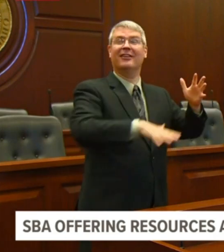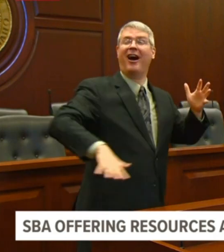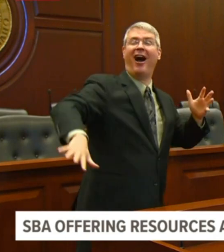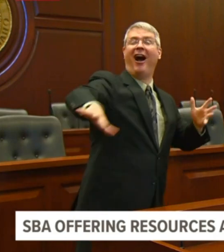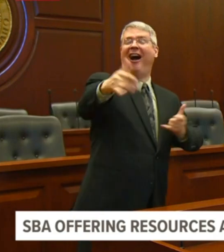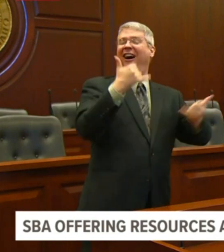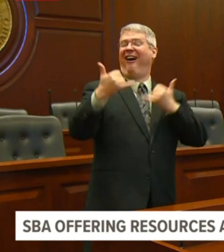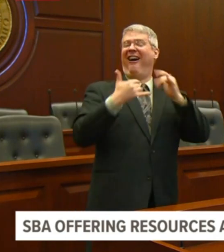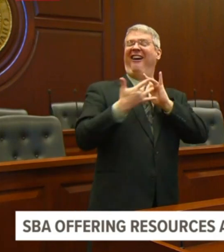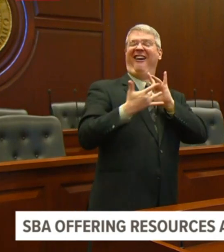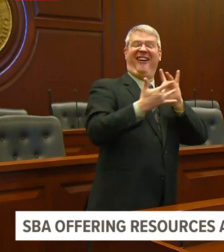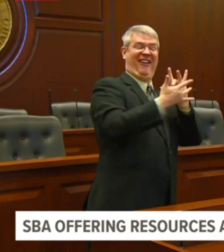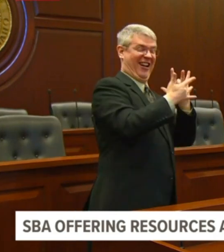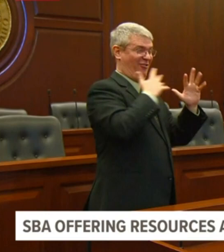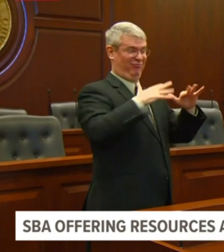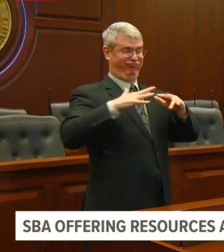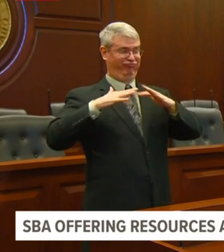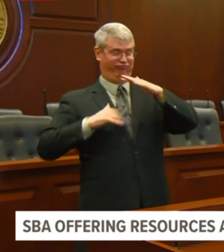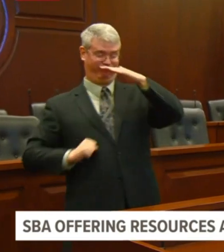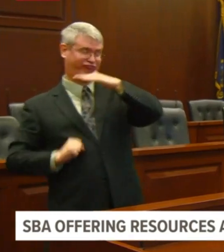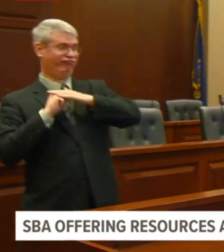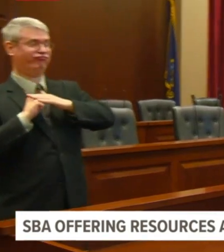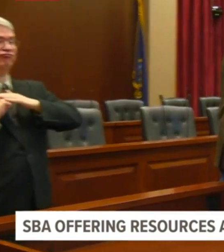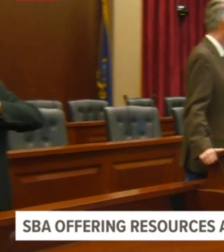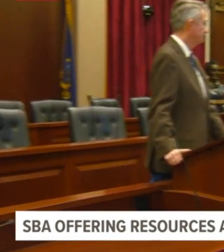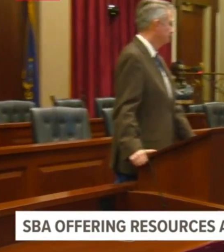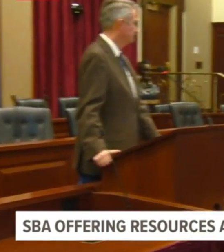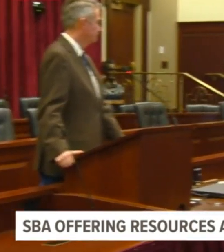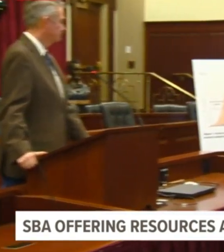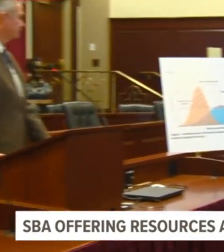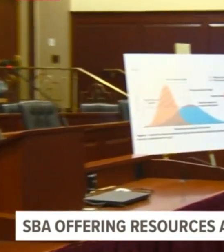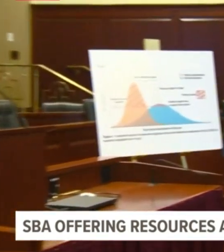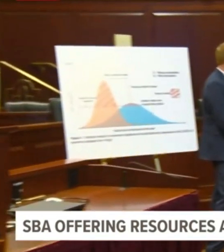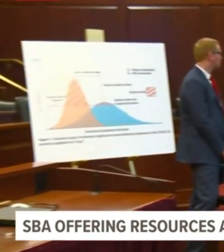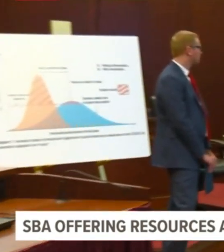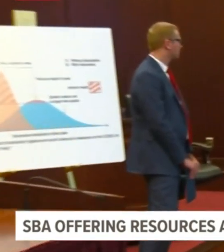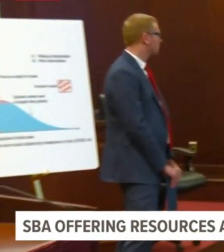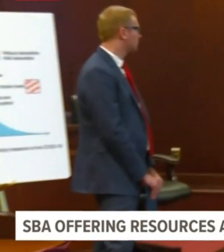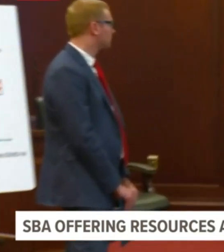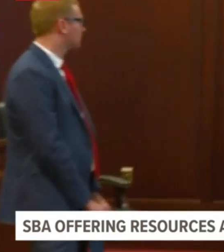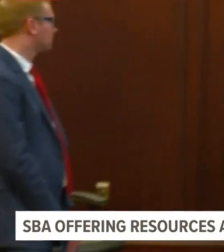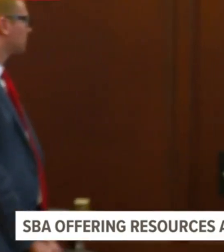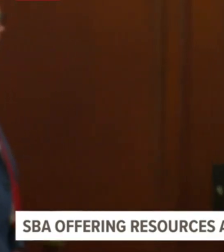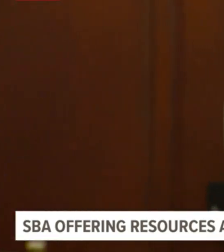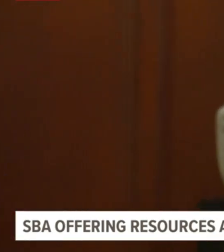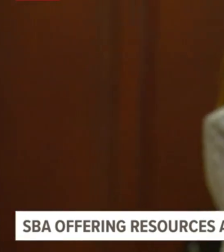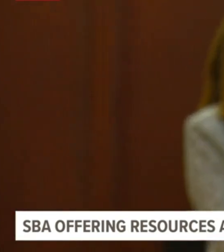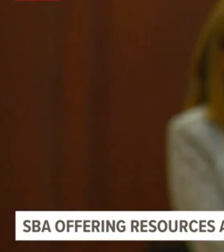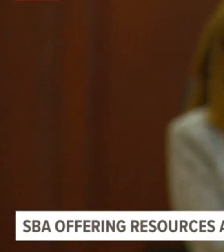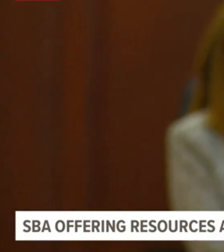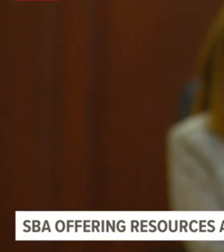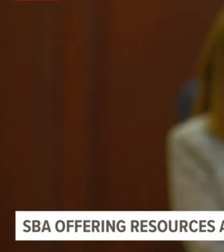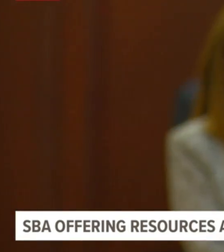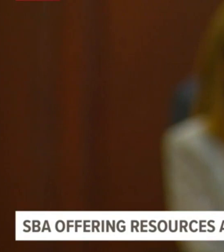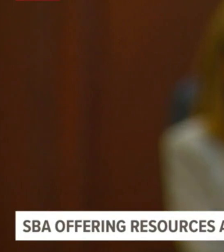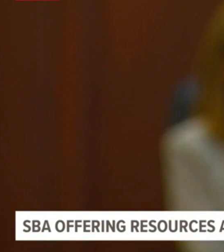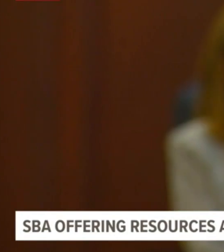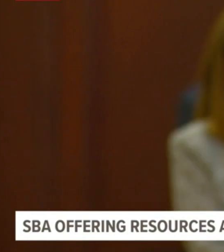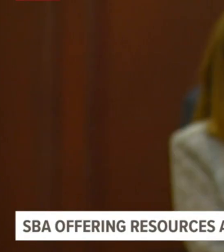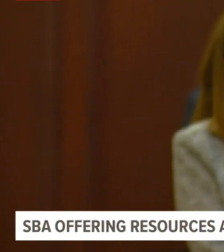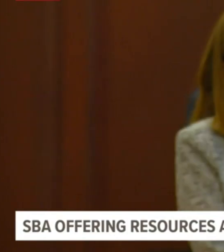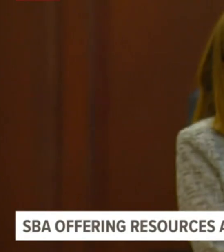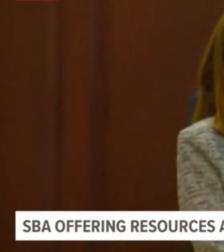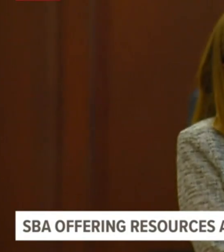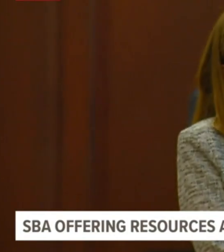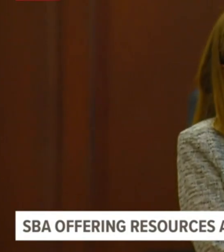Maybe Janie can talk about that specific part of it. Yeah, we're having unprecedented amount of calls and, uh, and people filing. Um, I would remind